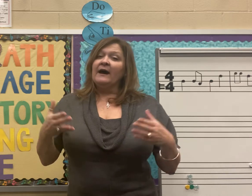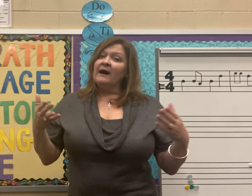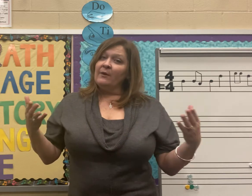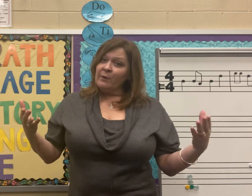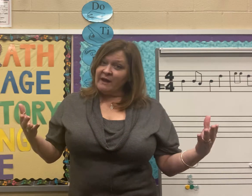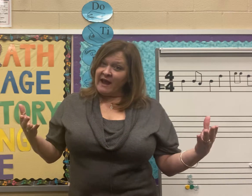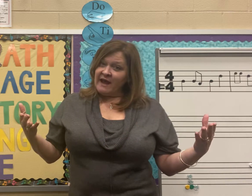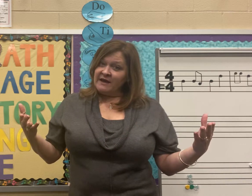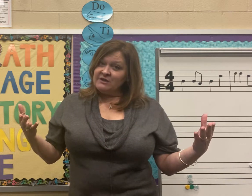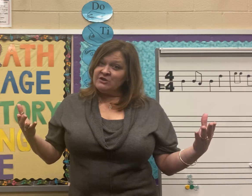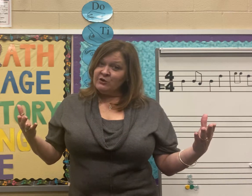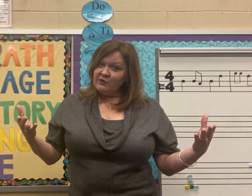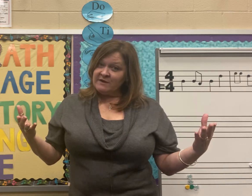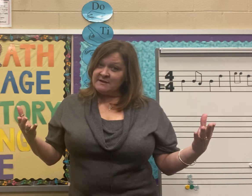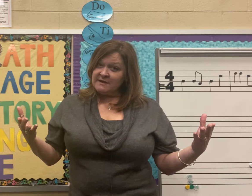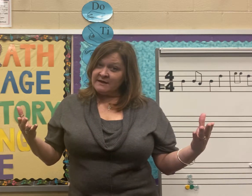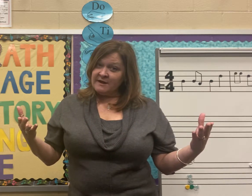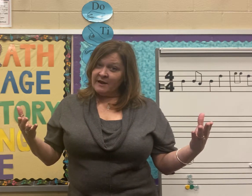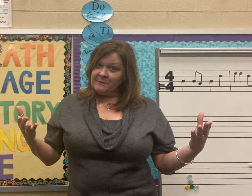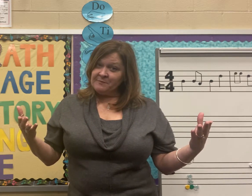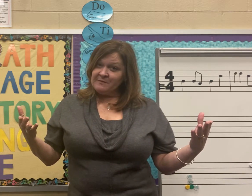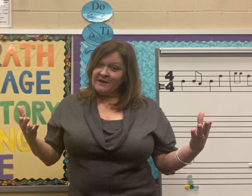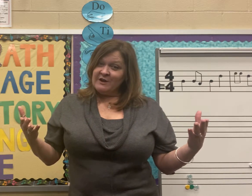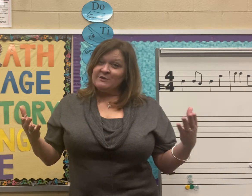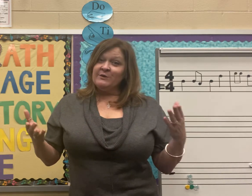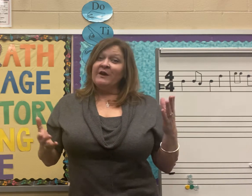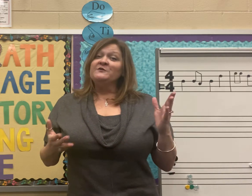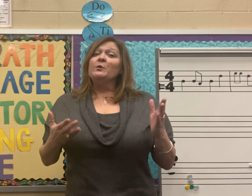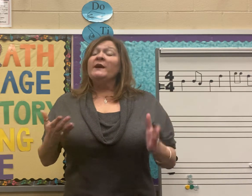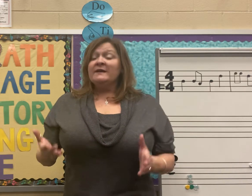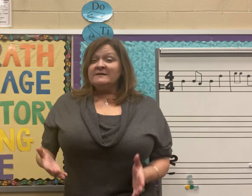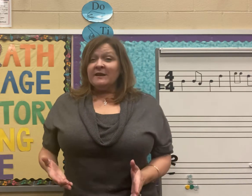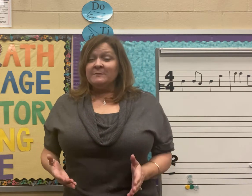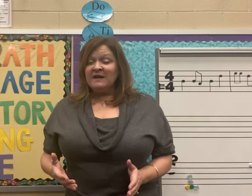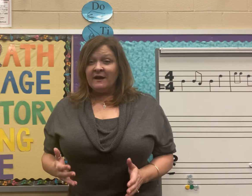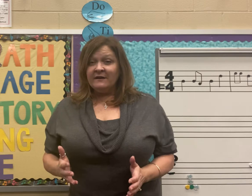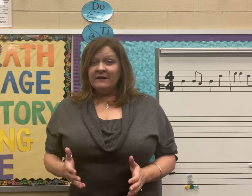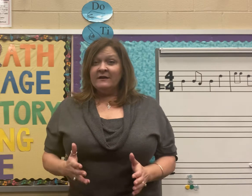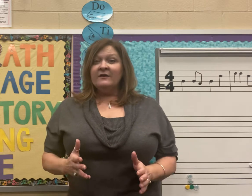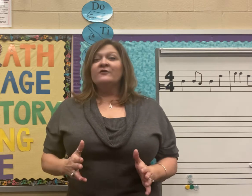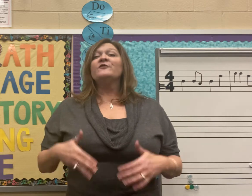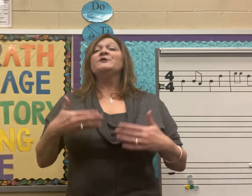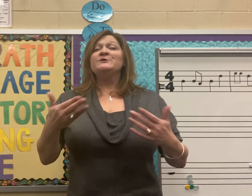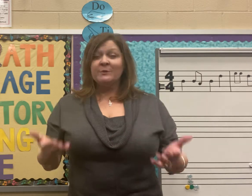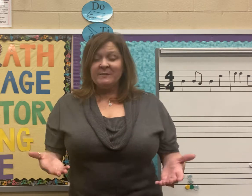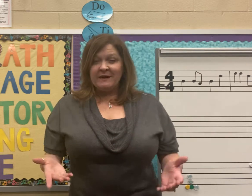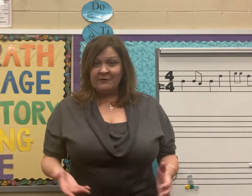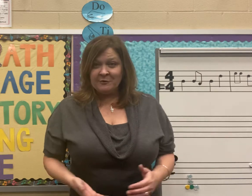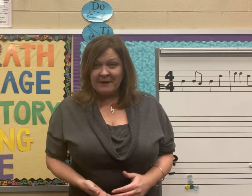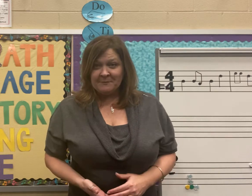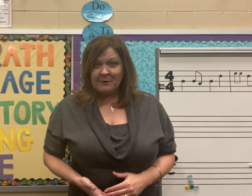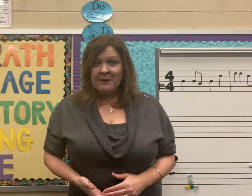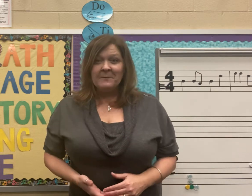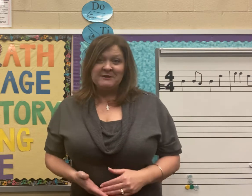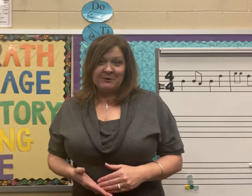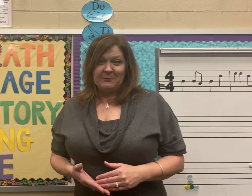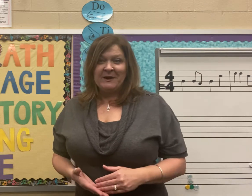we're going to add two phrases at a time. So you have to wait until I'm done for you to repeat after me. All right, my turn. Ready?